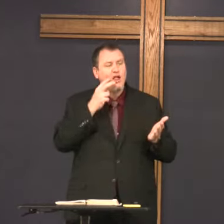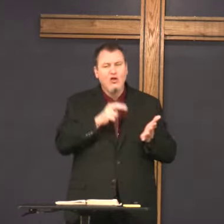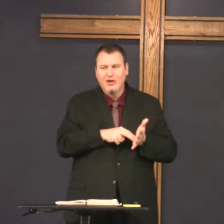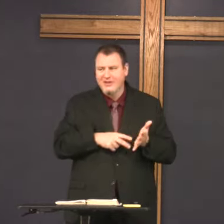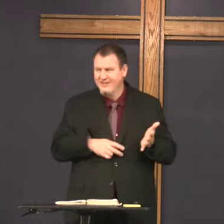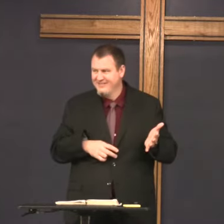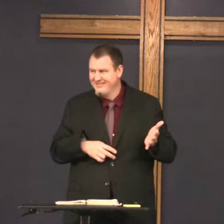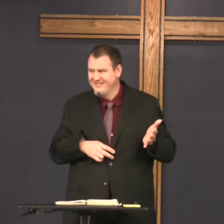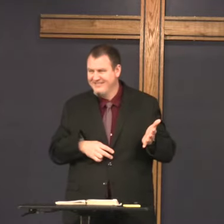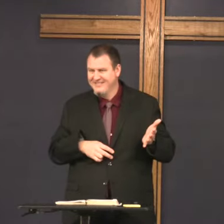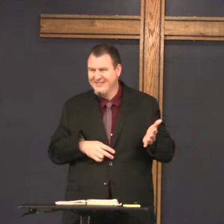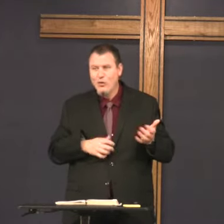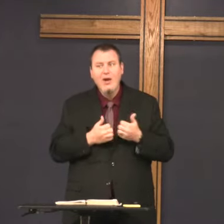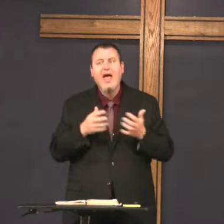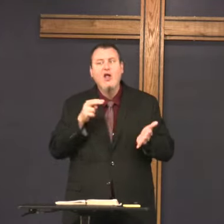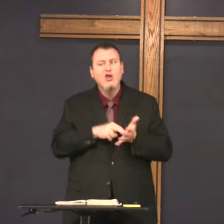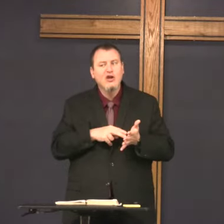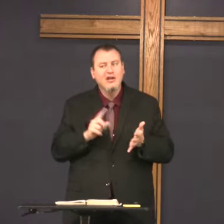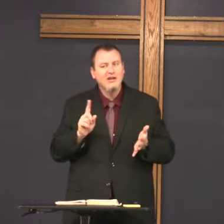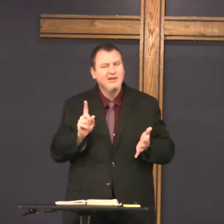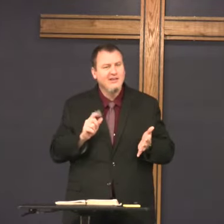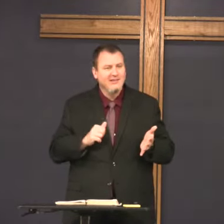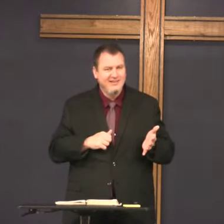say? Without looking. Without looking.